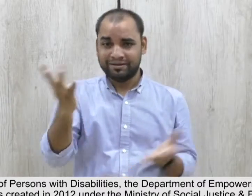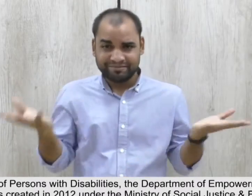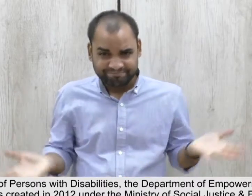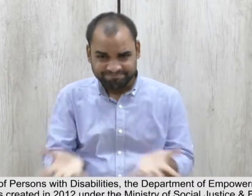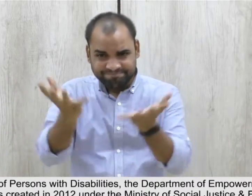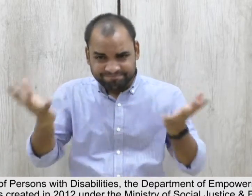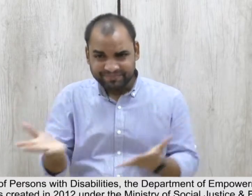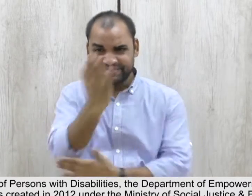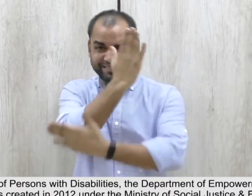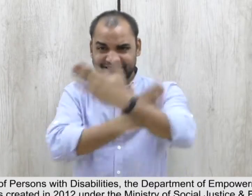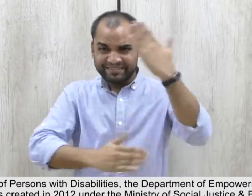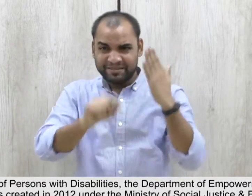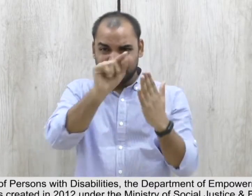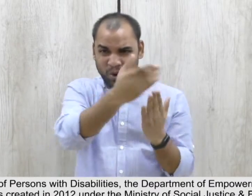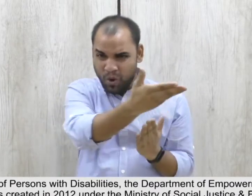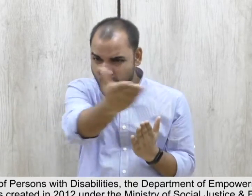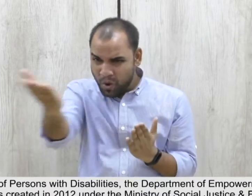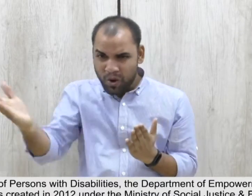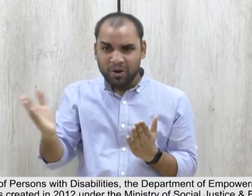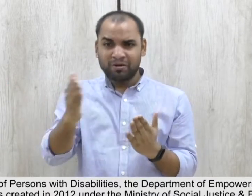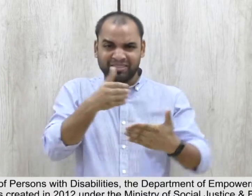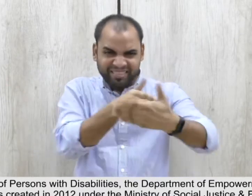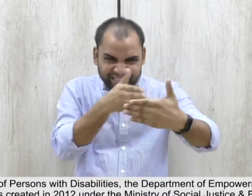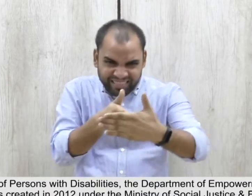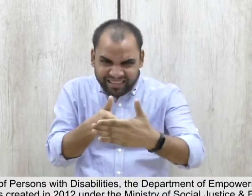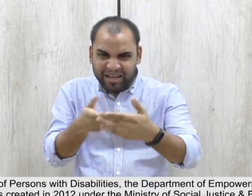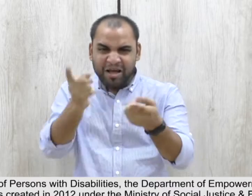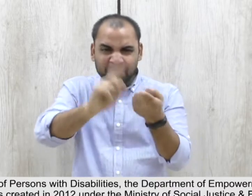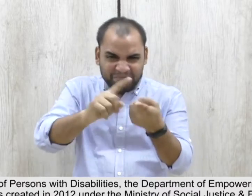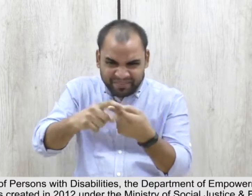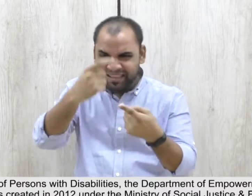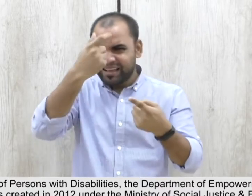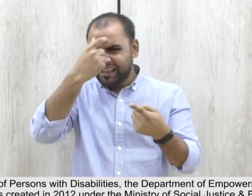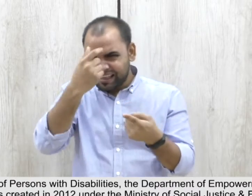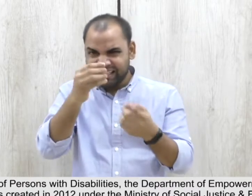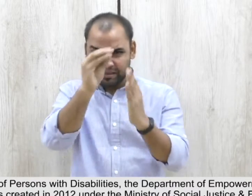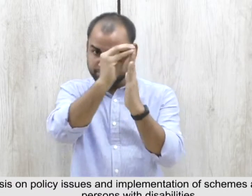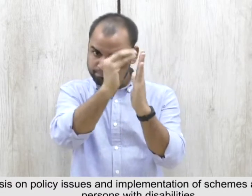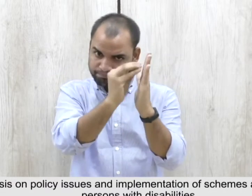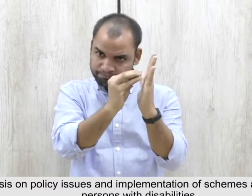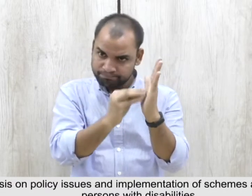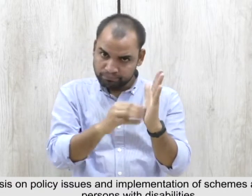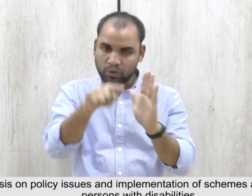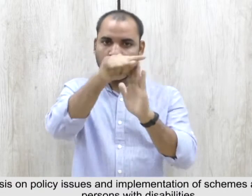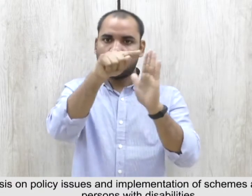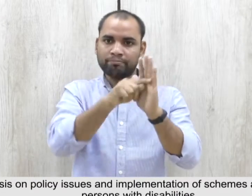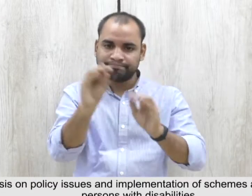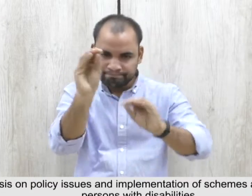under the Ministry of Social Justice and Empowerment to give greater emphasis on policy issues and